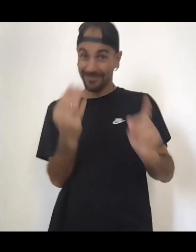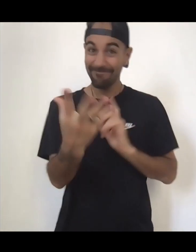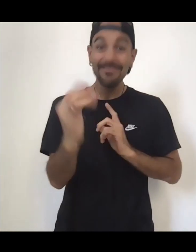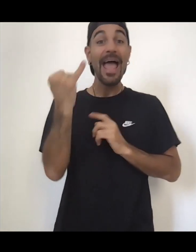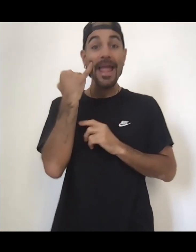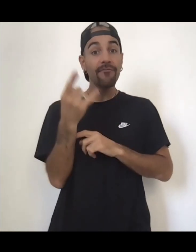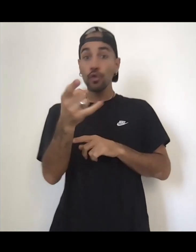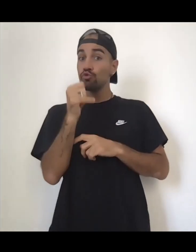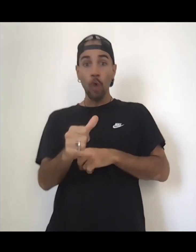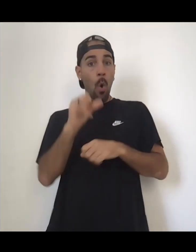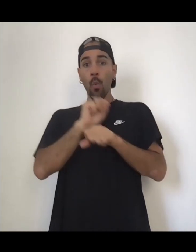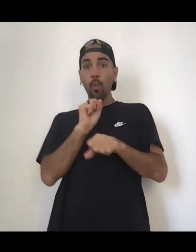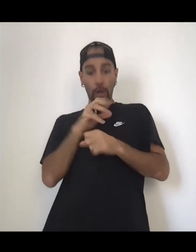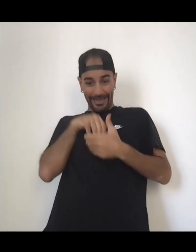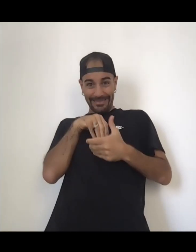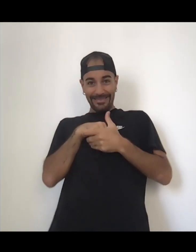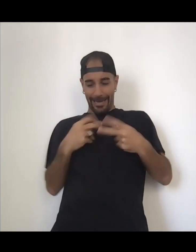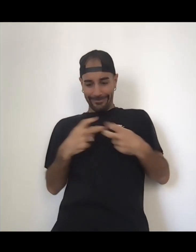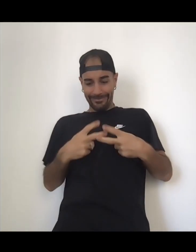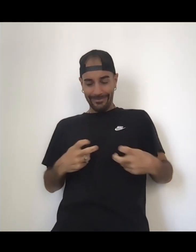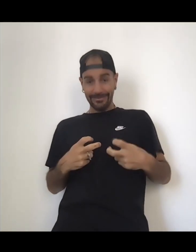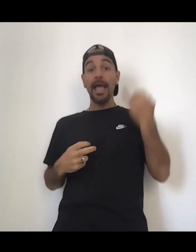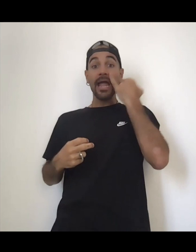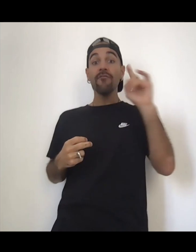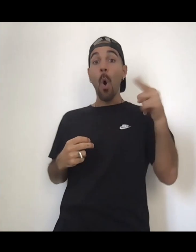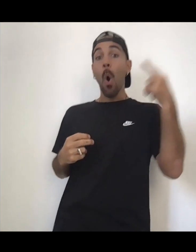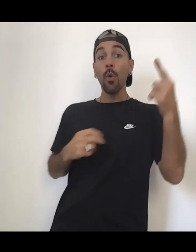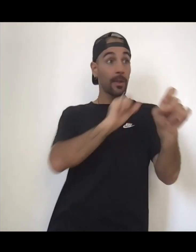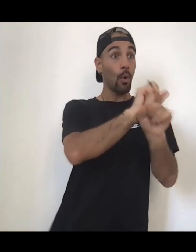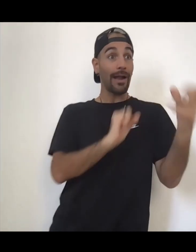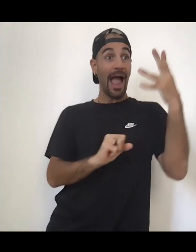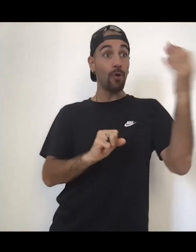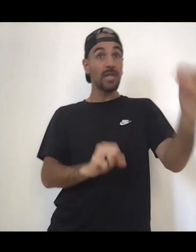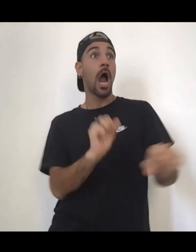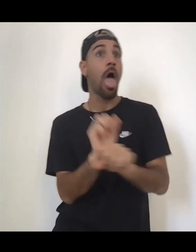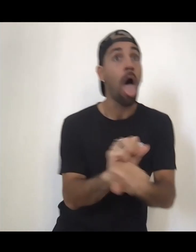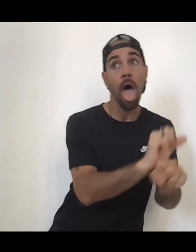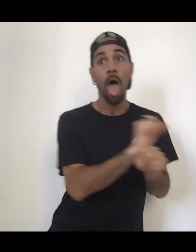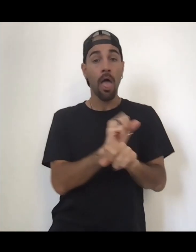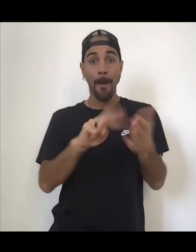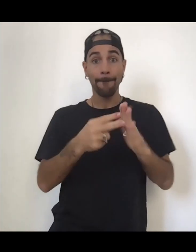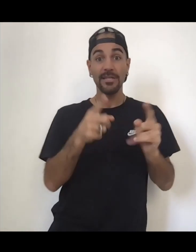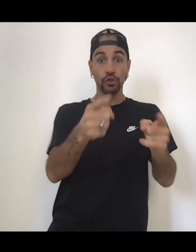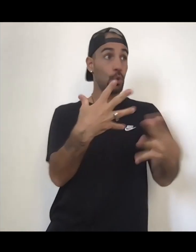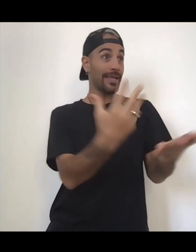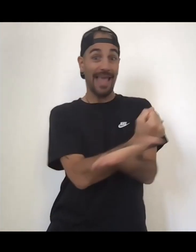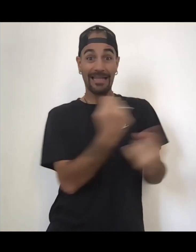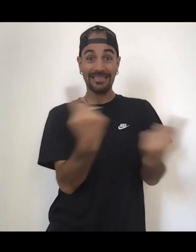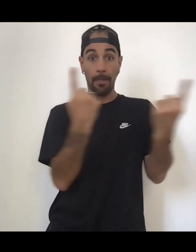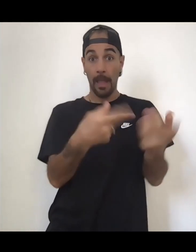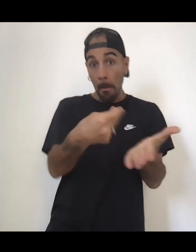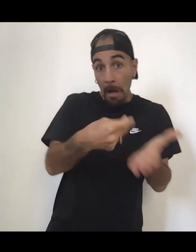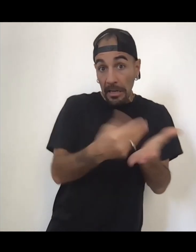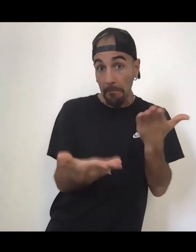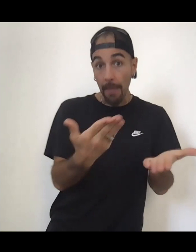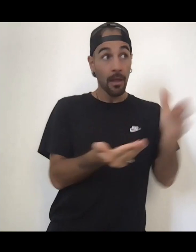crazy and you will lose it or you will you will always have fears of losing it you will fuck something up or you'll be making weird decisions based off scarcity